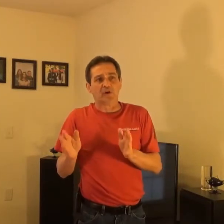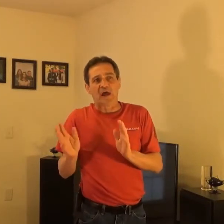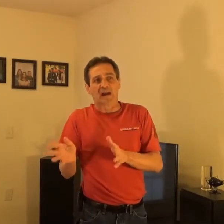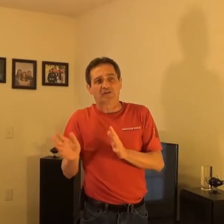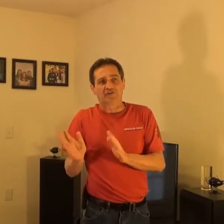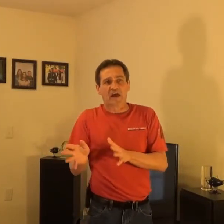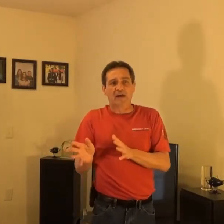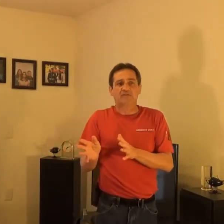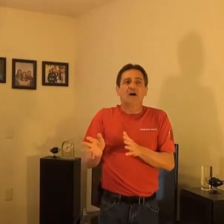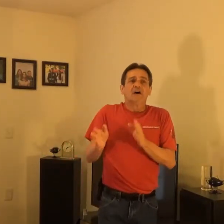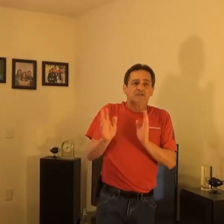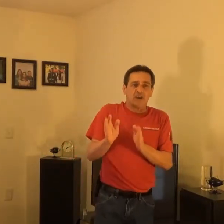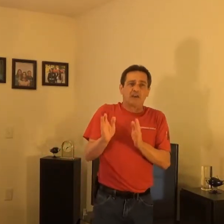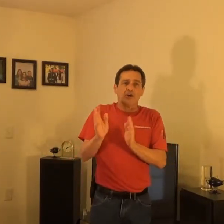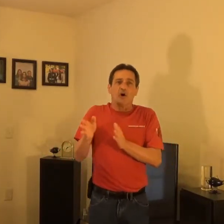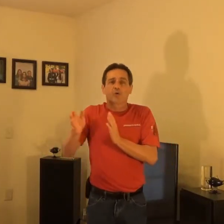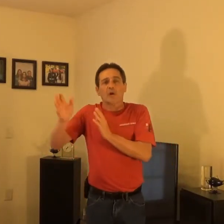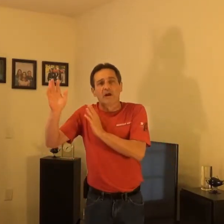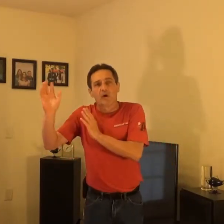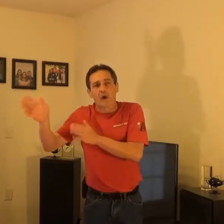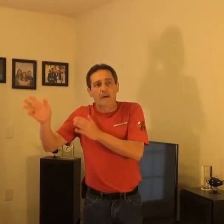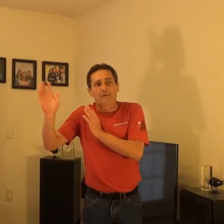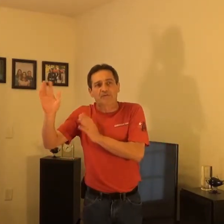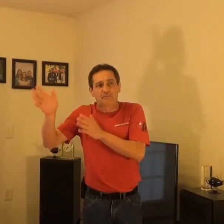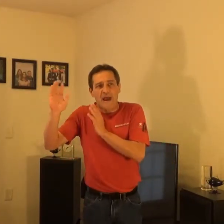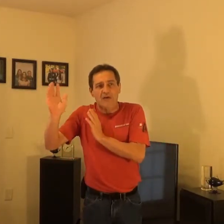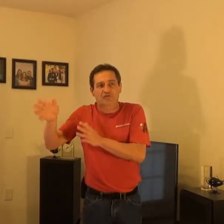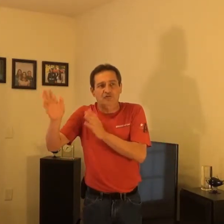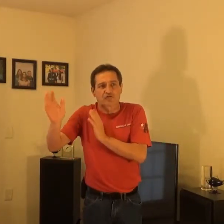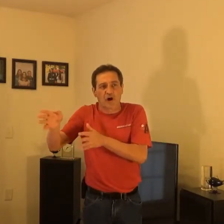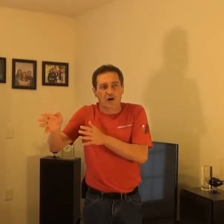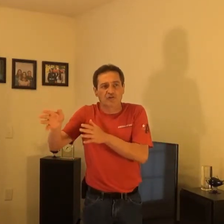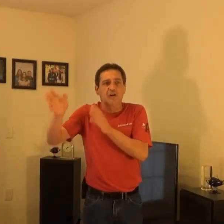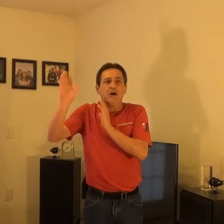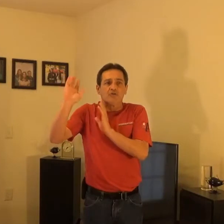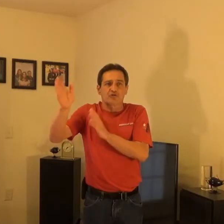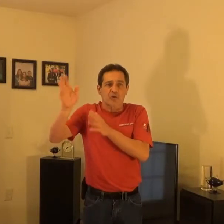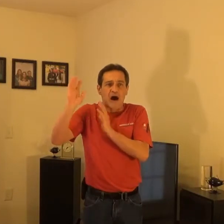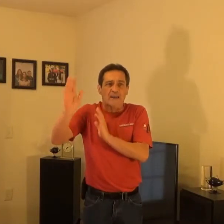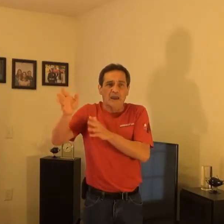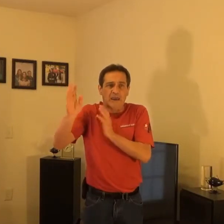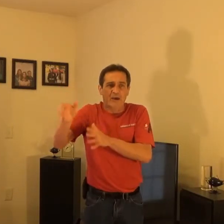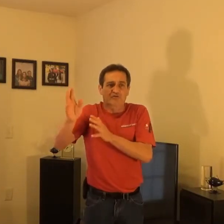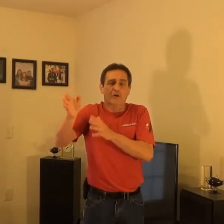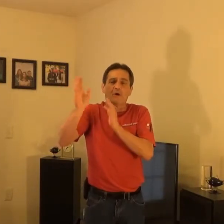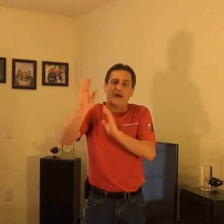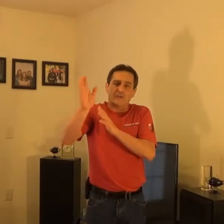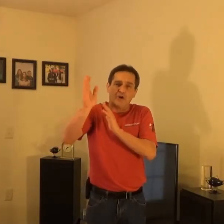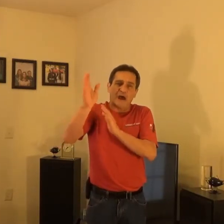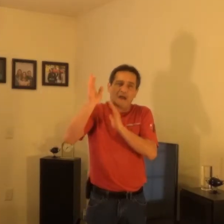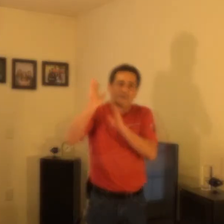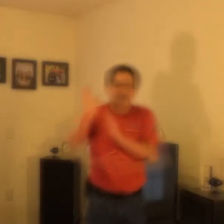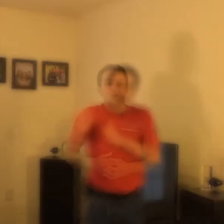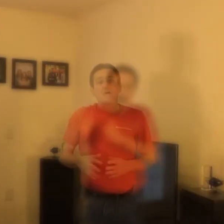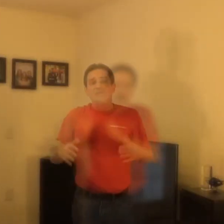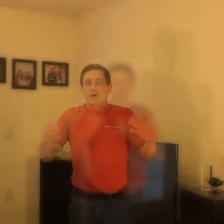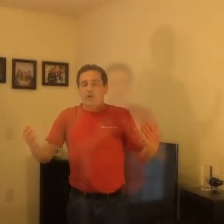United States, seeking nuclear weapons of mass destruction to strike at Israel and the United States. They're